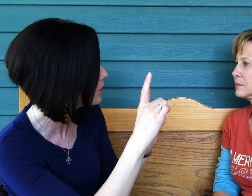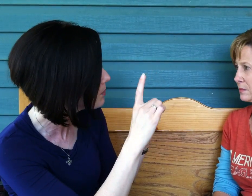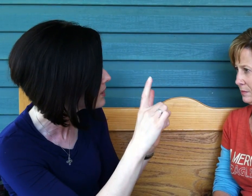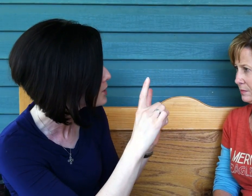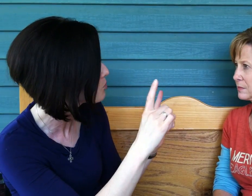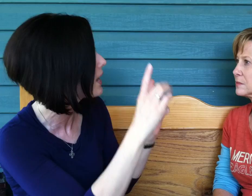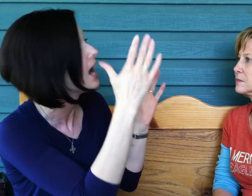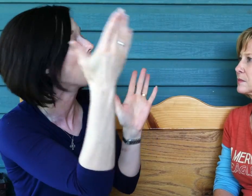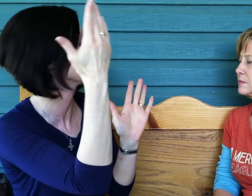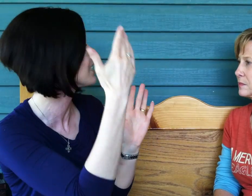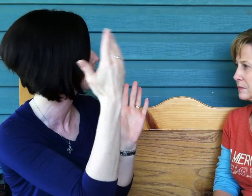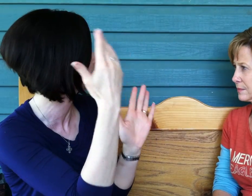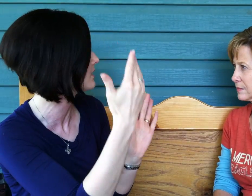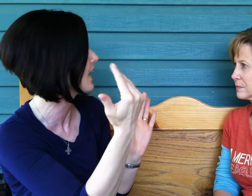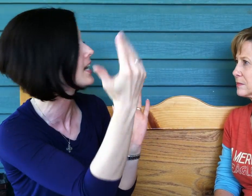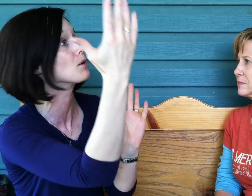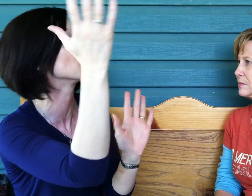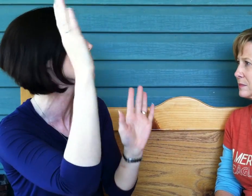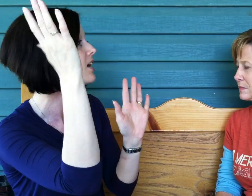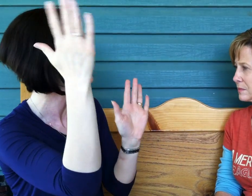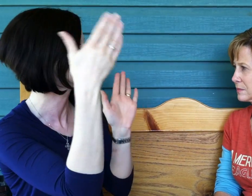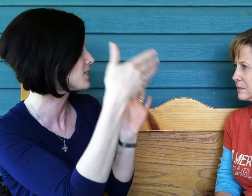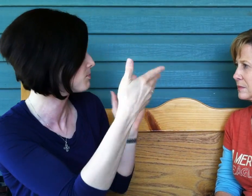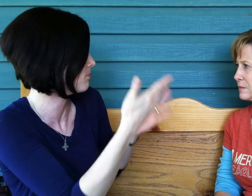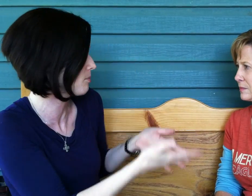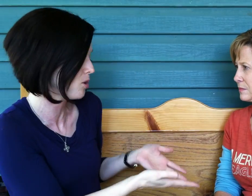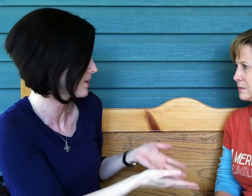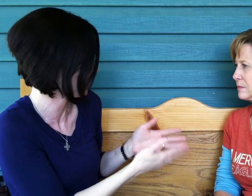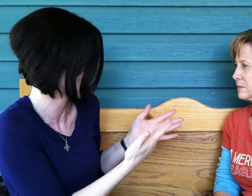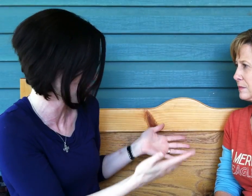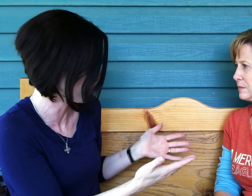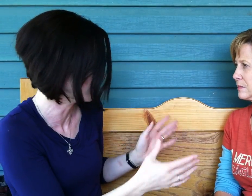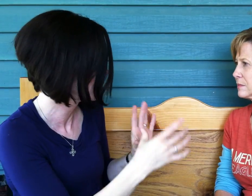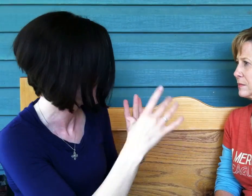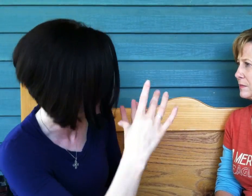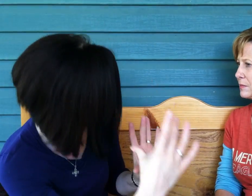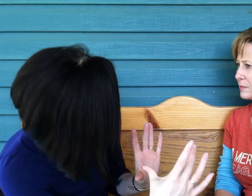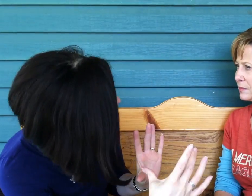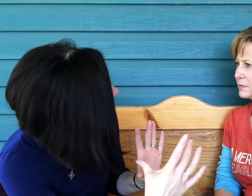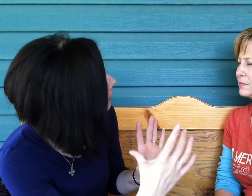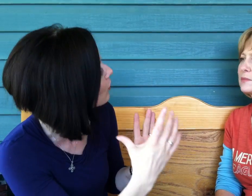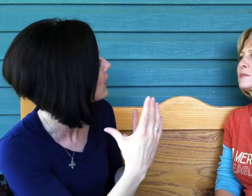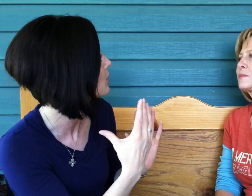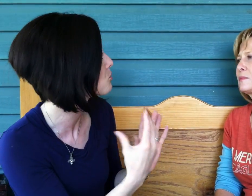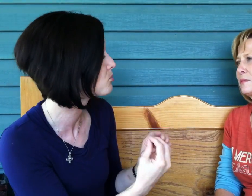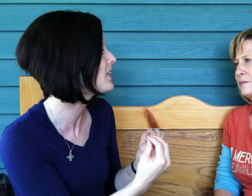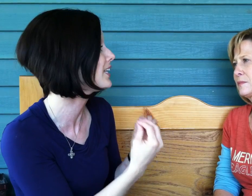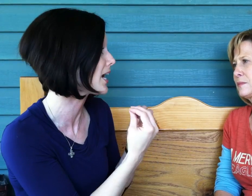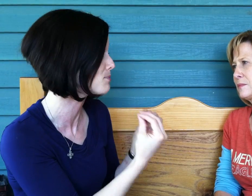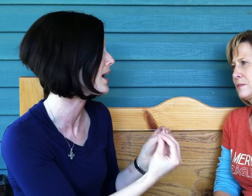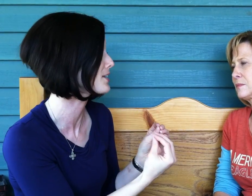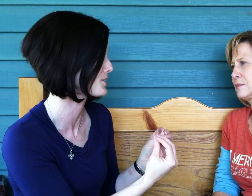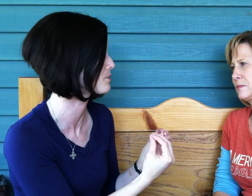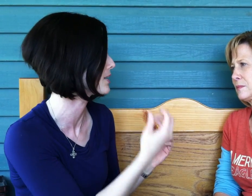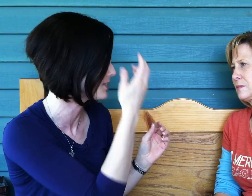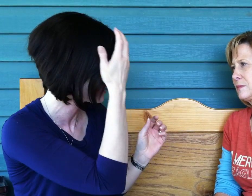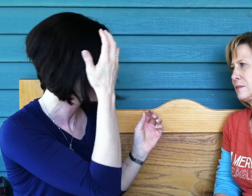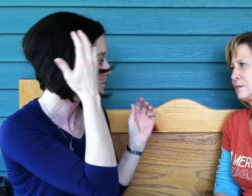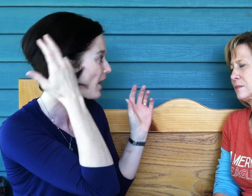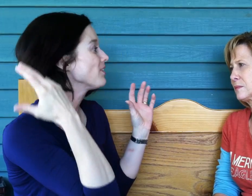little bit this way, I would step into light and it would, this moment that looks normal from this angle is really a masterpiece. So having